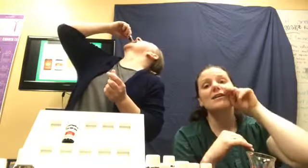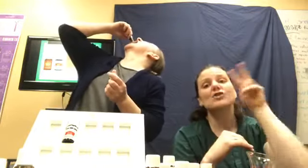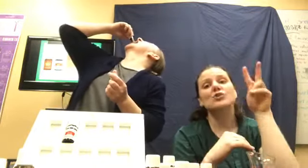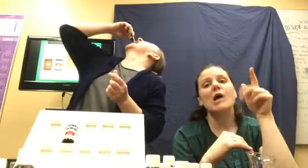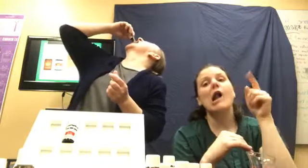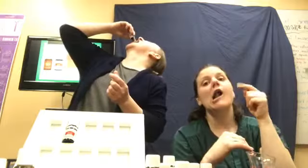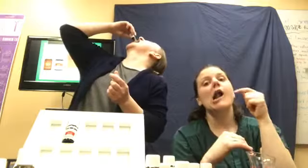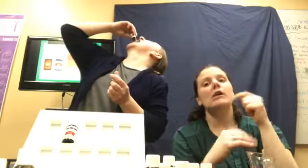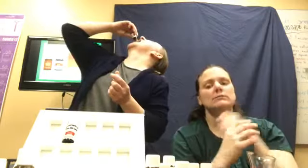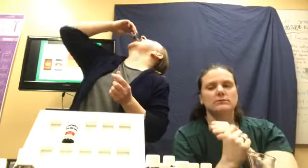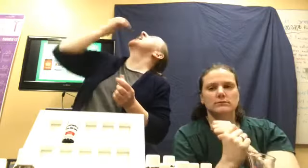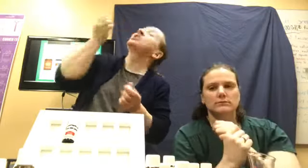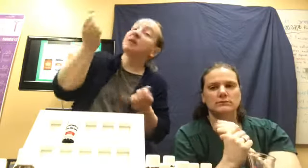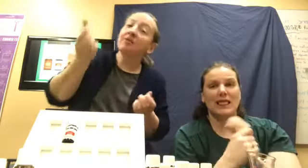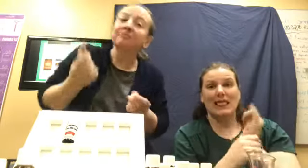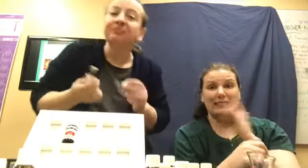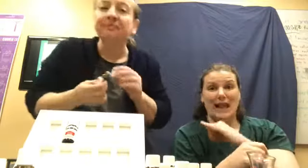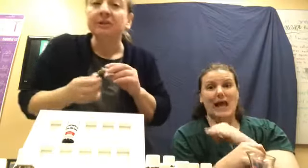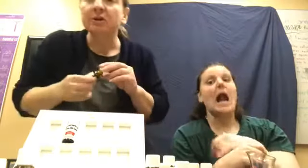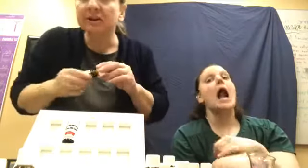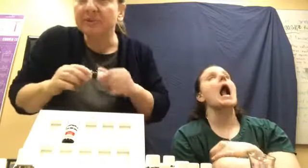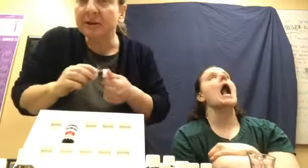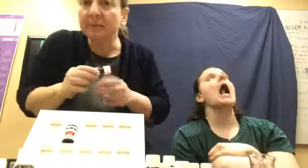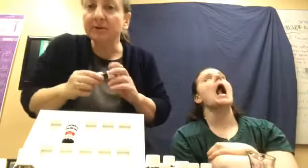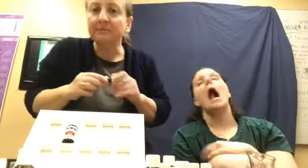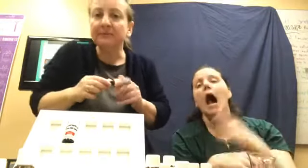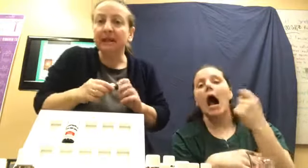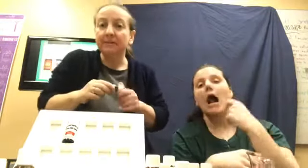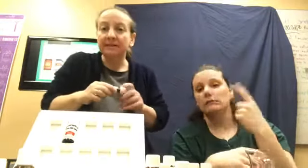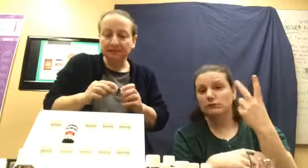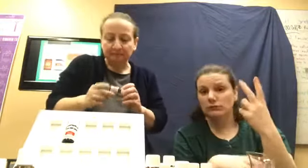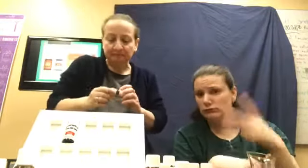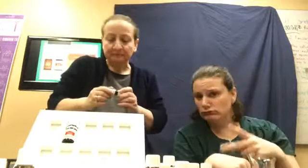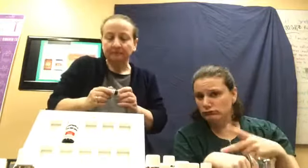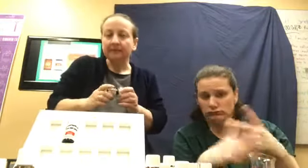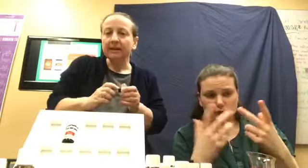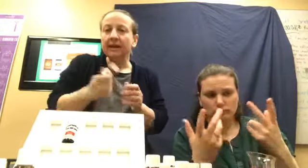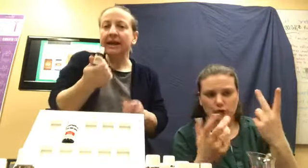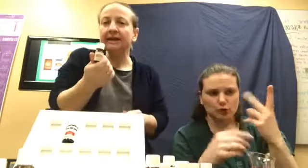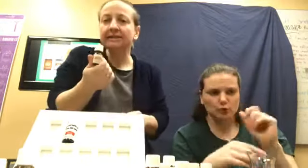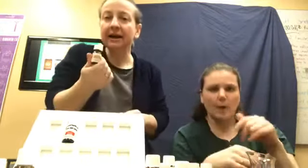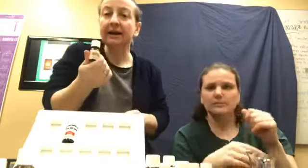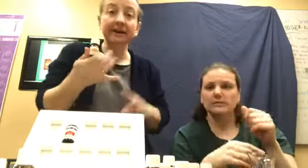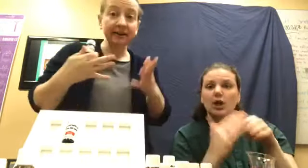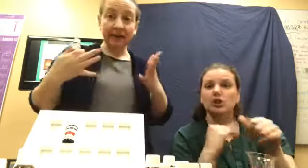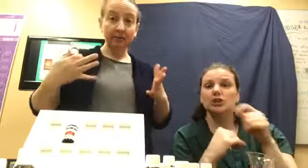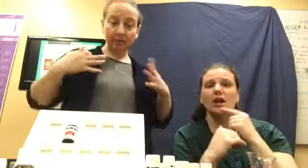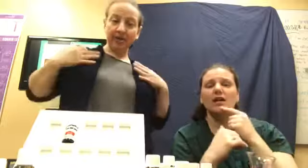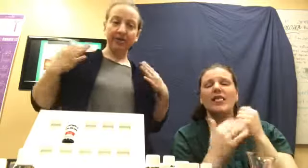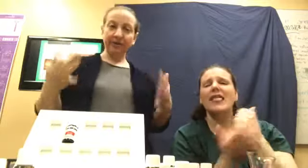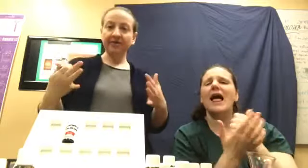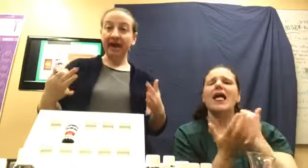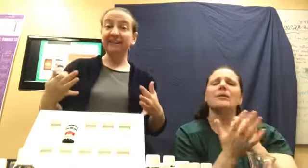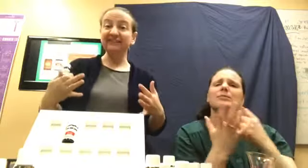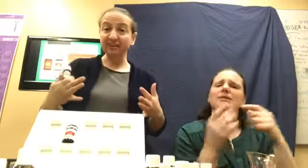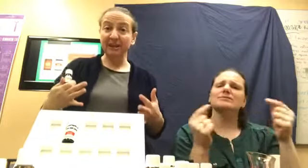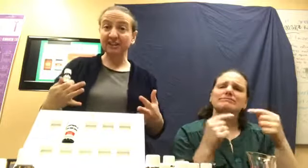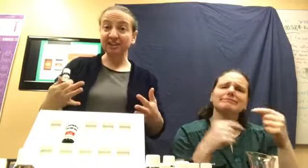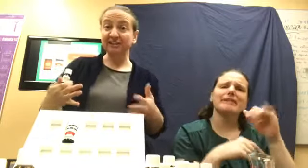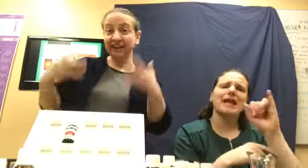Uh huh. There we go. So I'll just put a couple of drops under my tongue and, uh, it'll help with that inflammation that